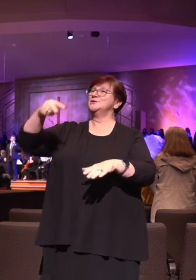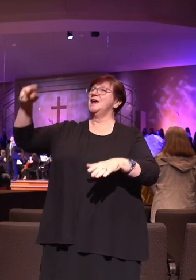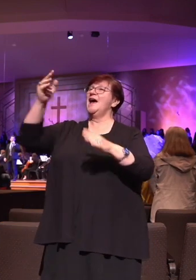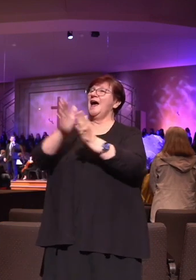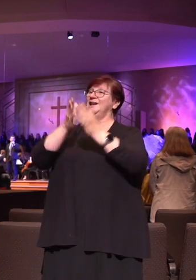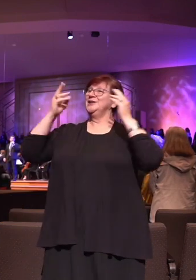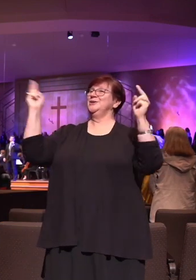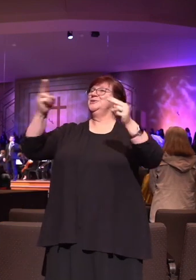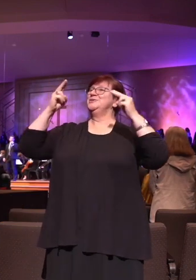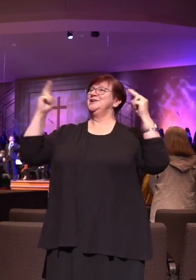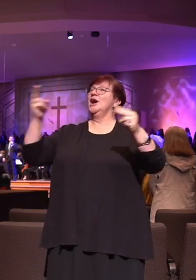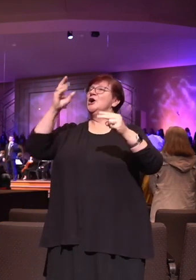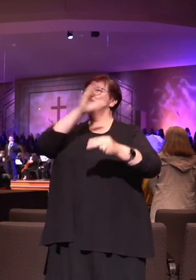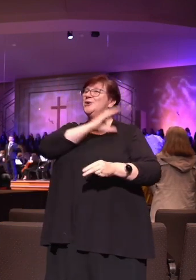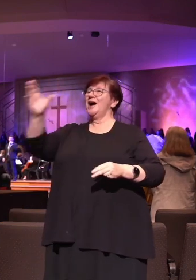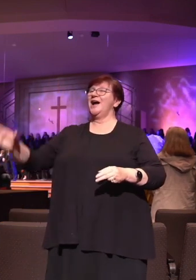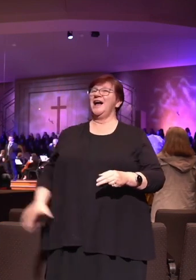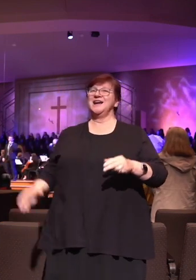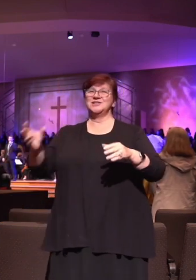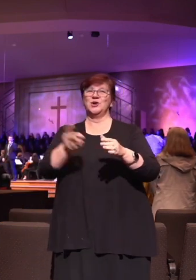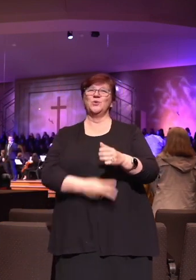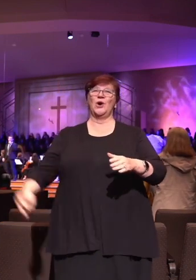hallelujah, Christ arose.